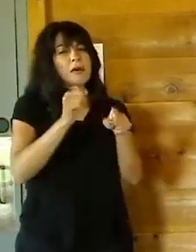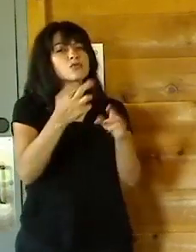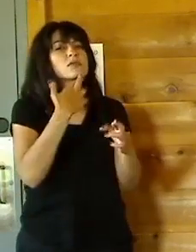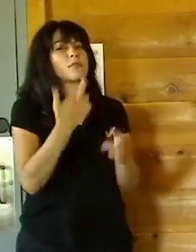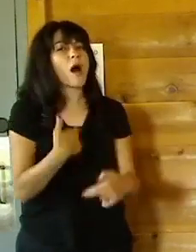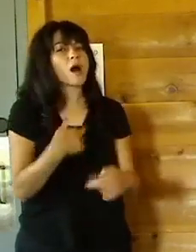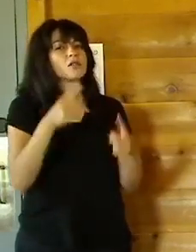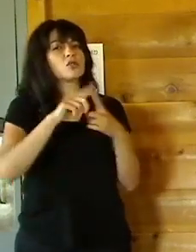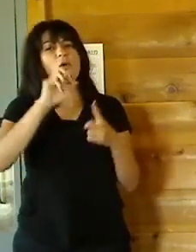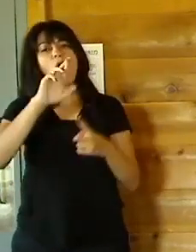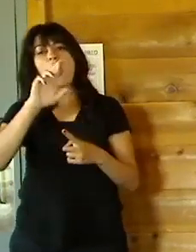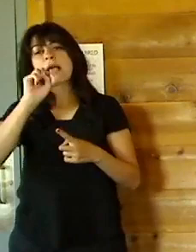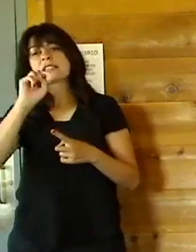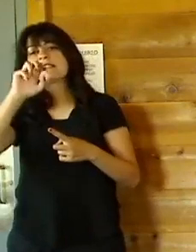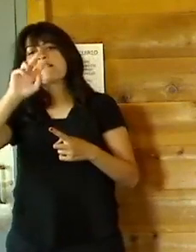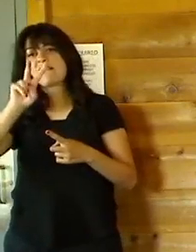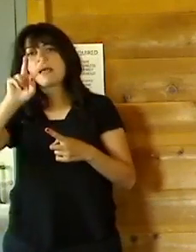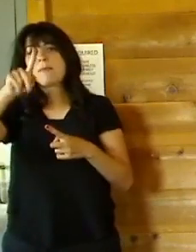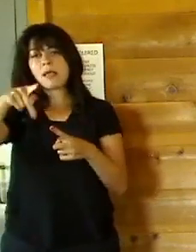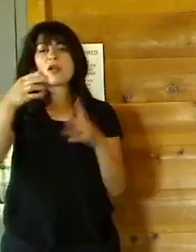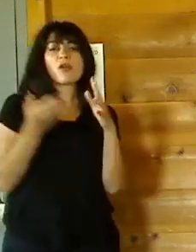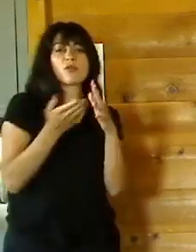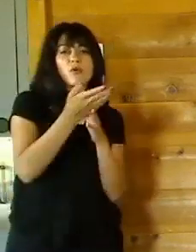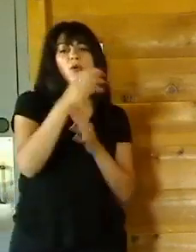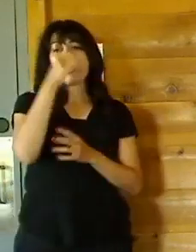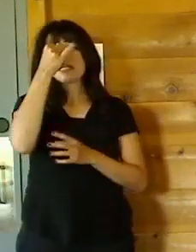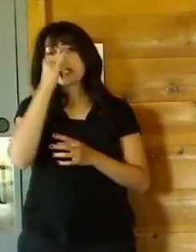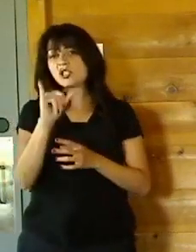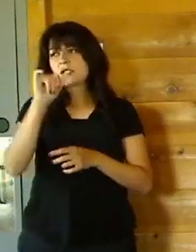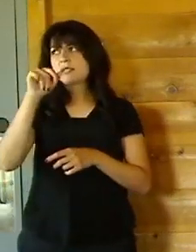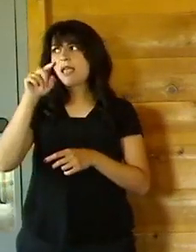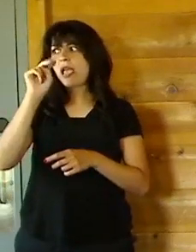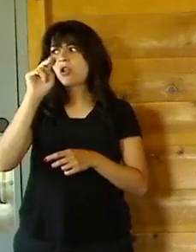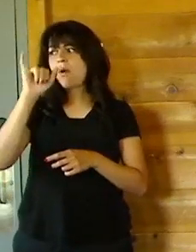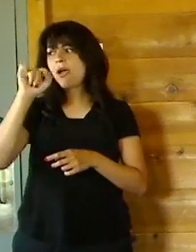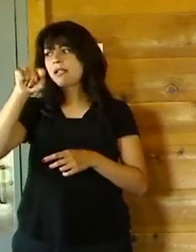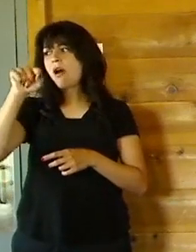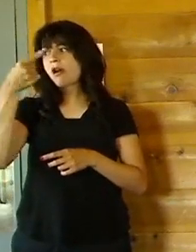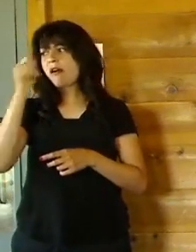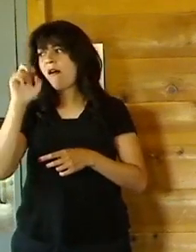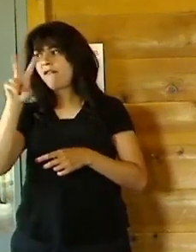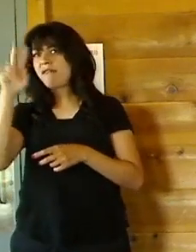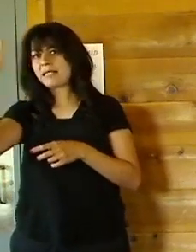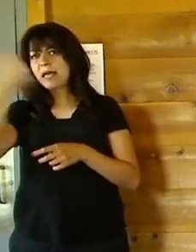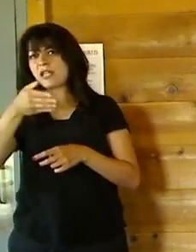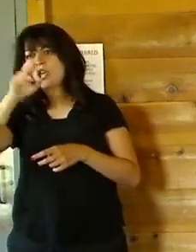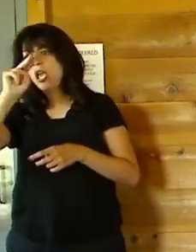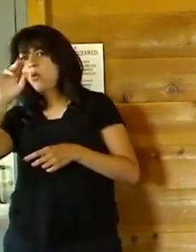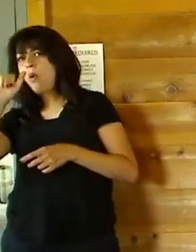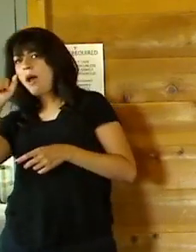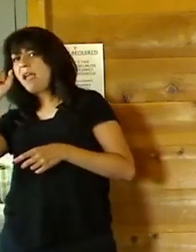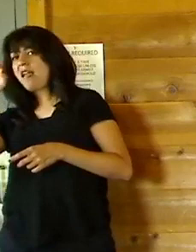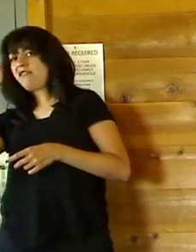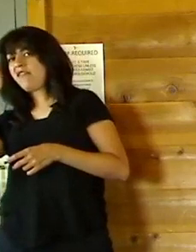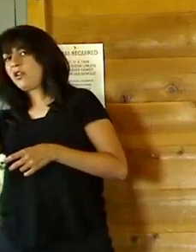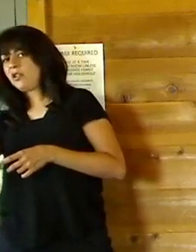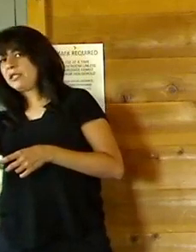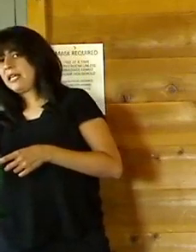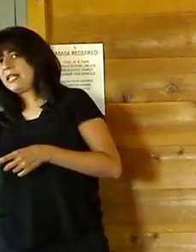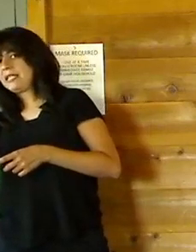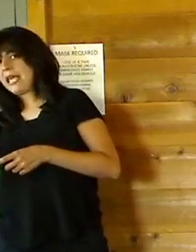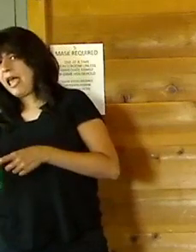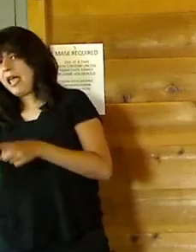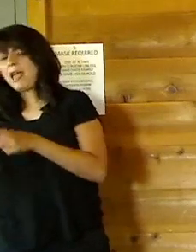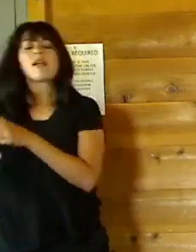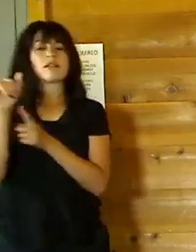that through duchessny.gov slash TD Field Day. So it's going to be a wonderful event here, and we're excited to have him